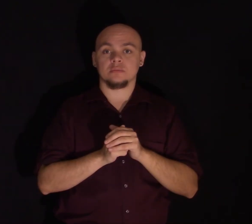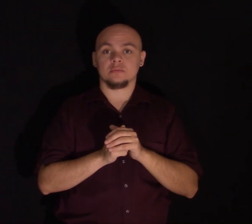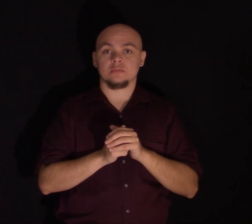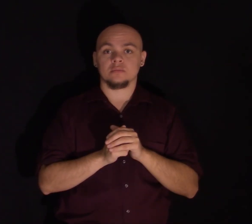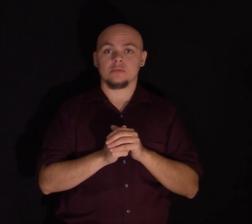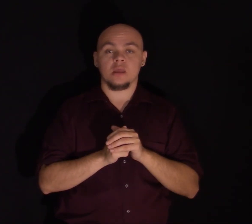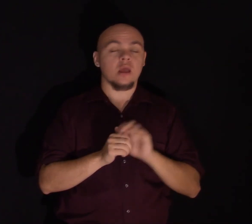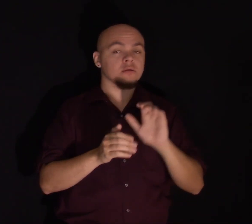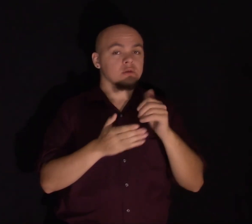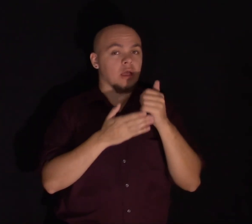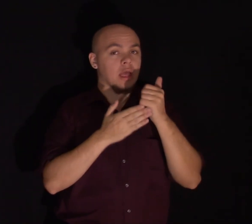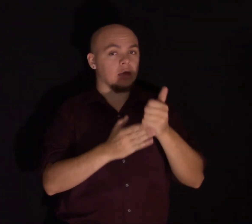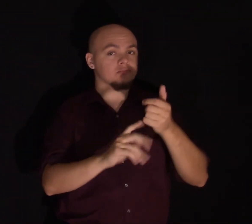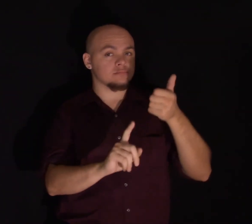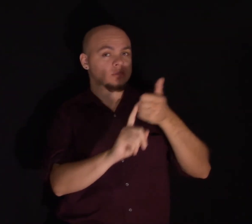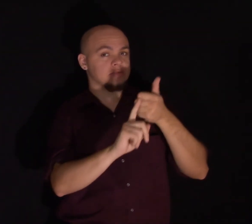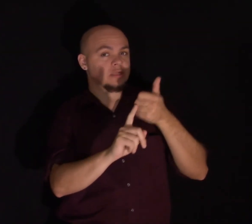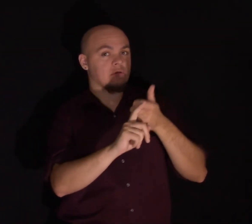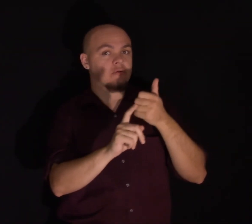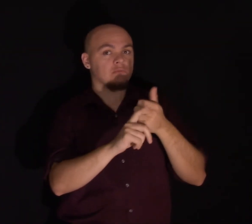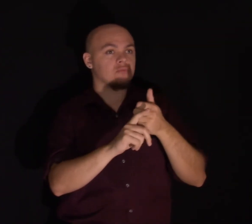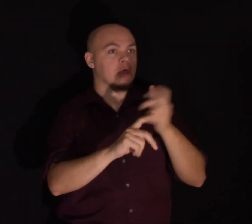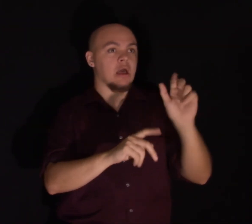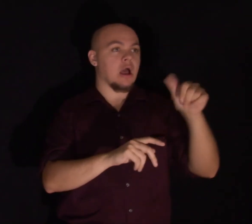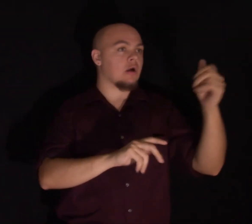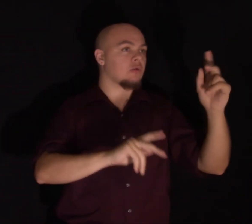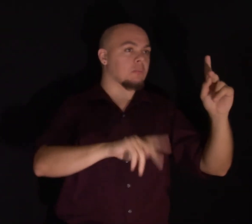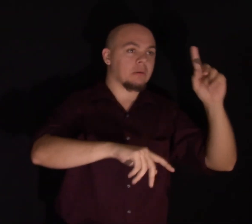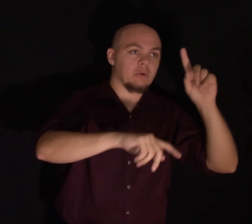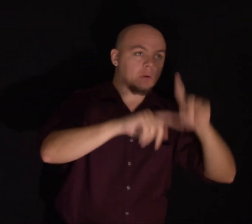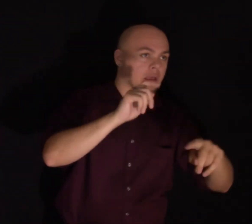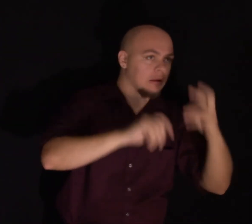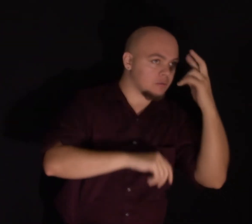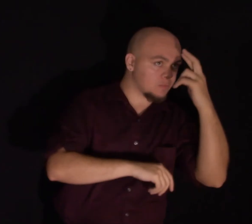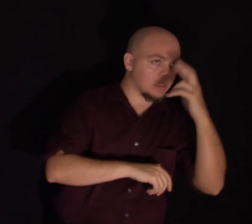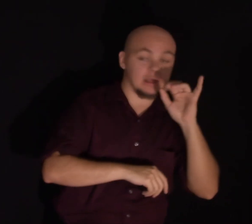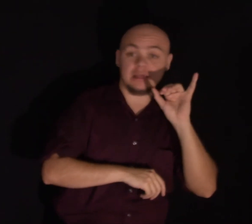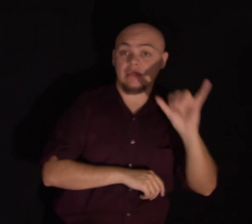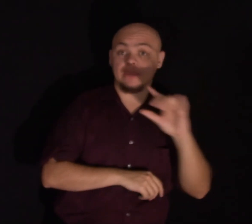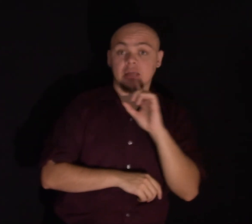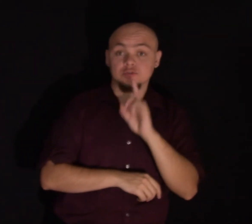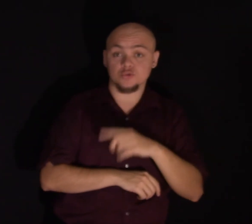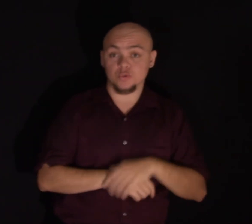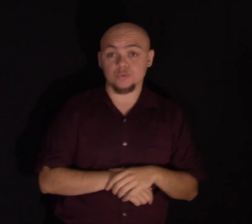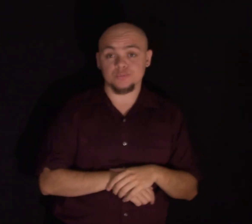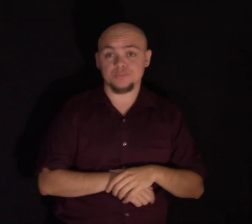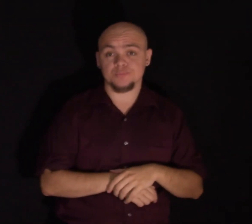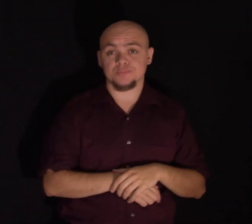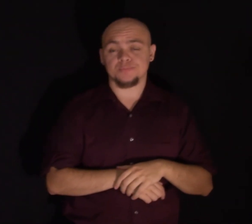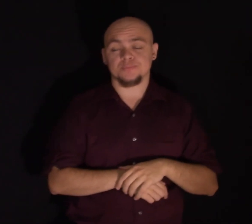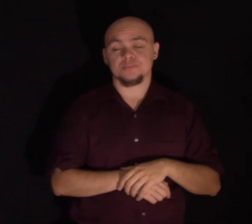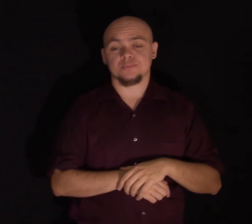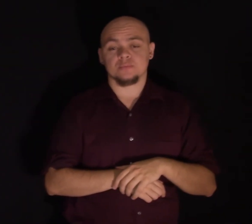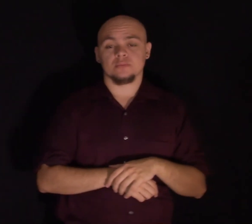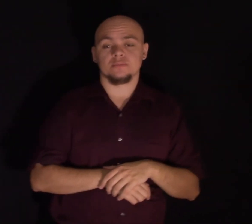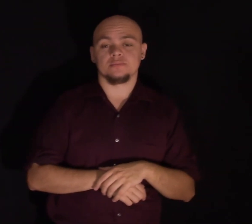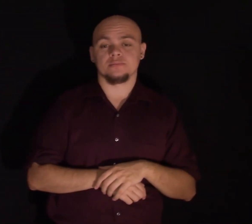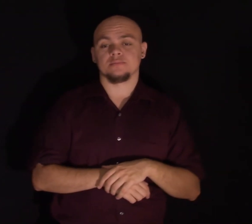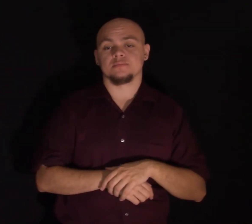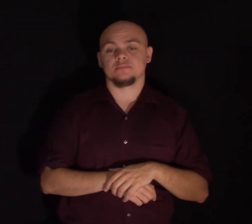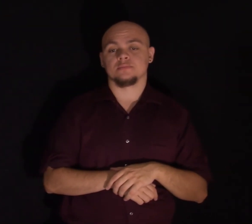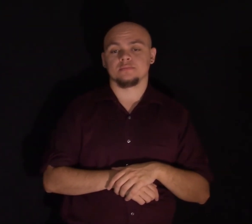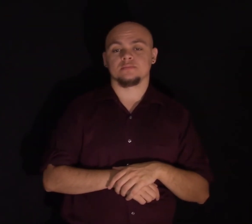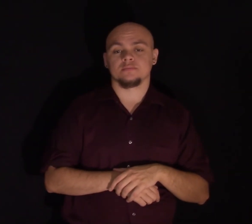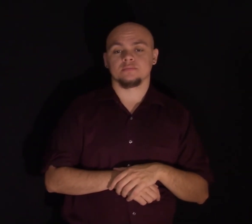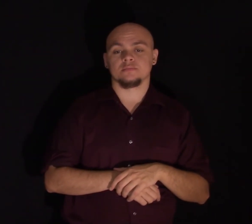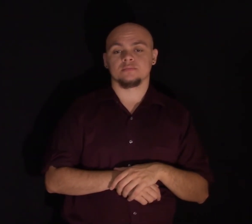occurred. And believe me, that is so true. Now, the best way,